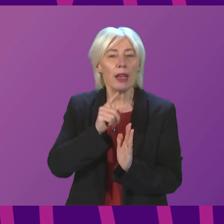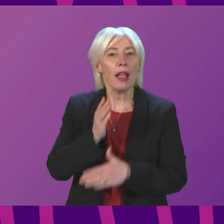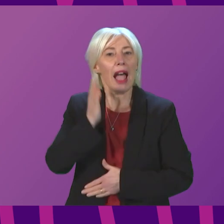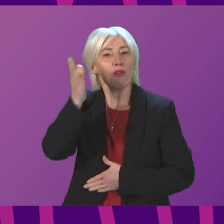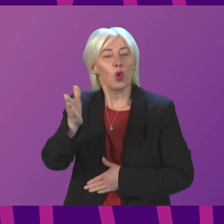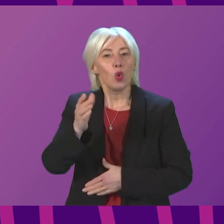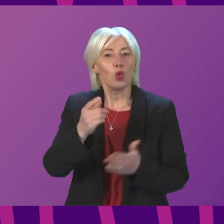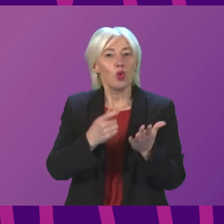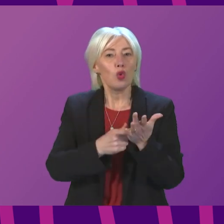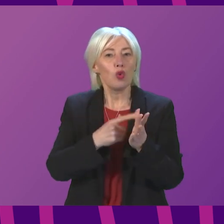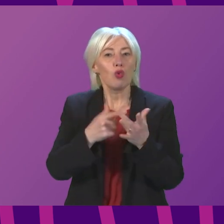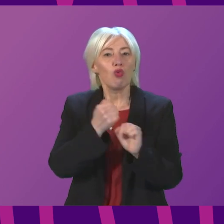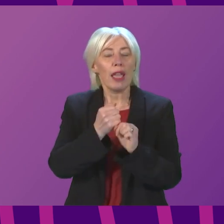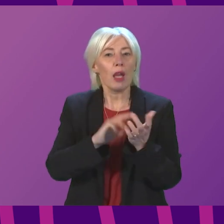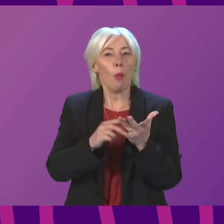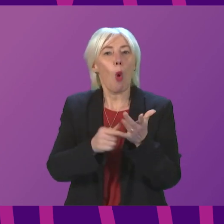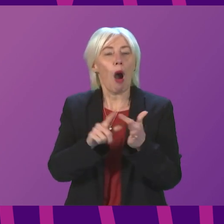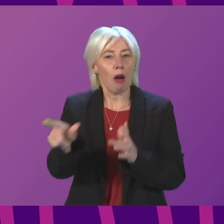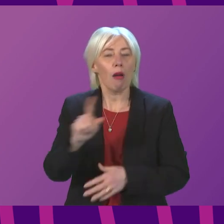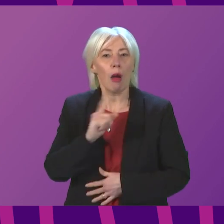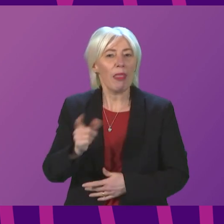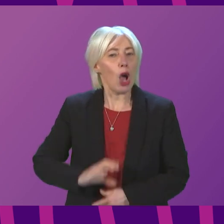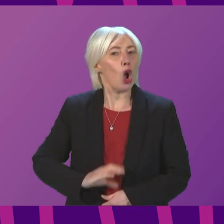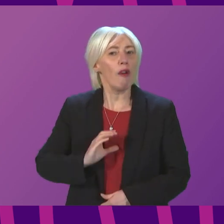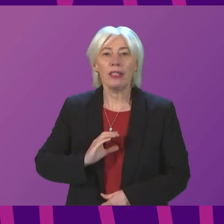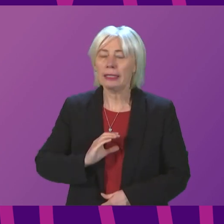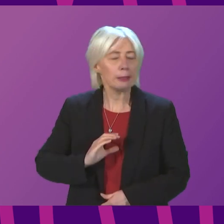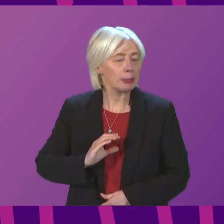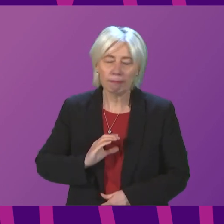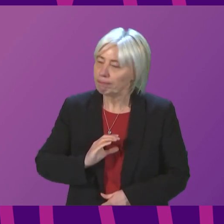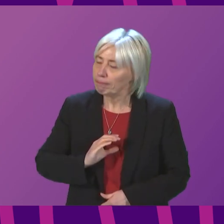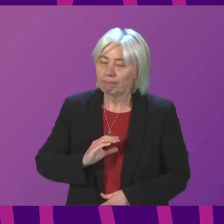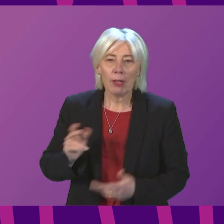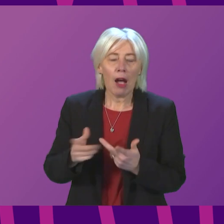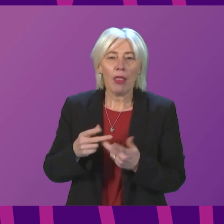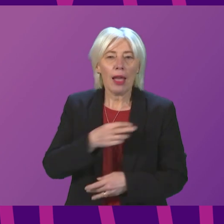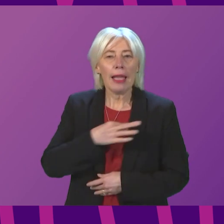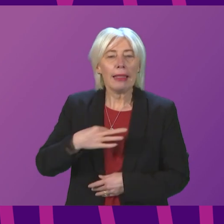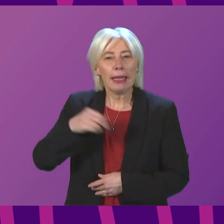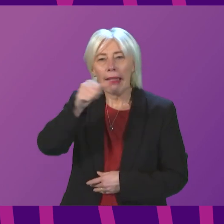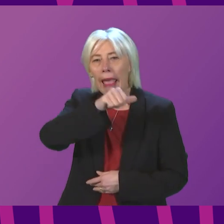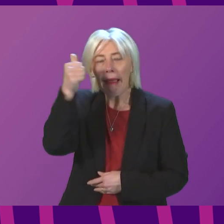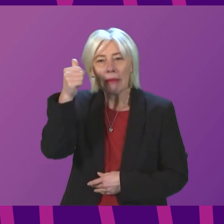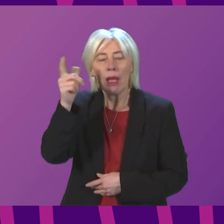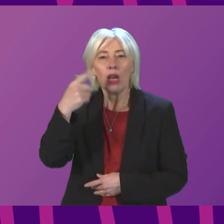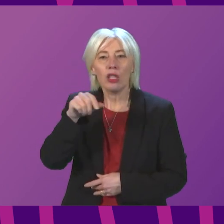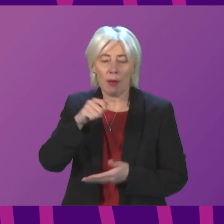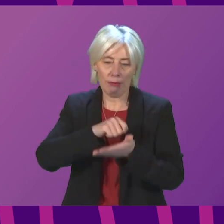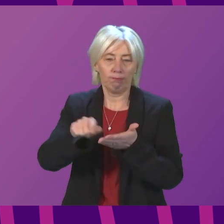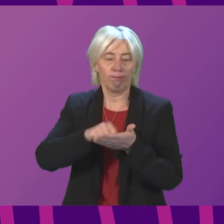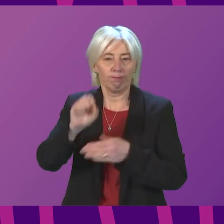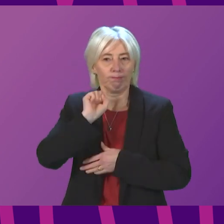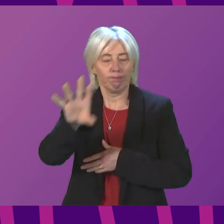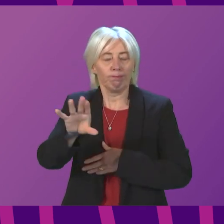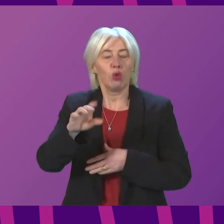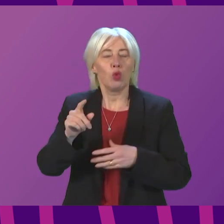Ragmore. But that confidence is not shared by more than a dozen clinical experts who have written to the Health Secretary about the